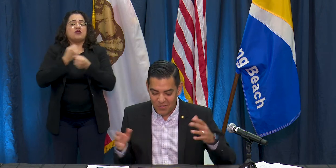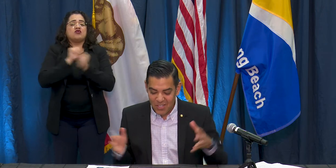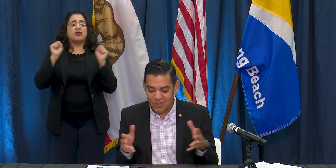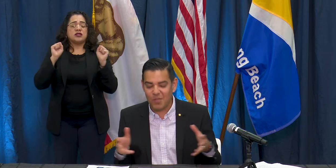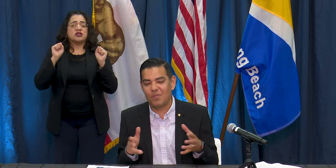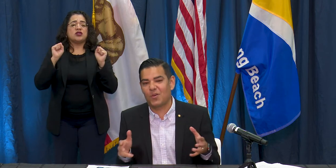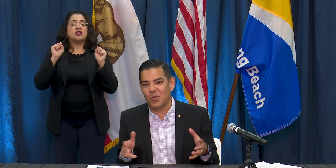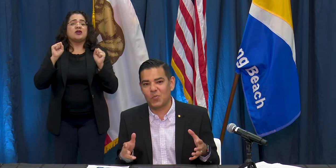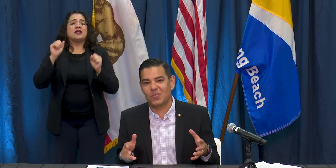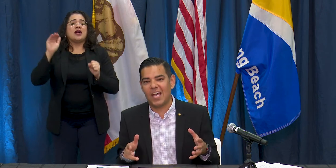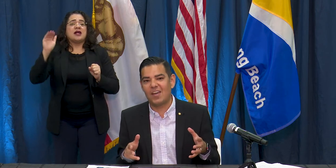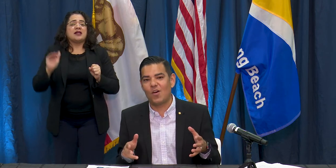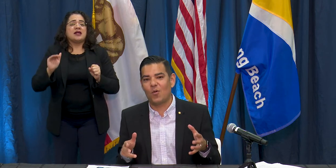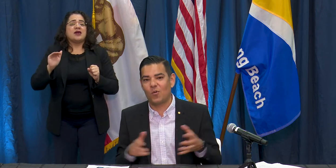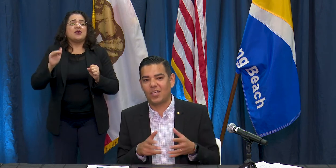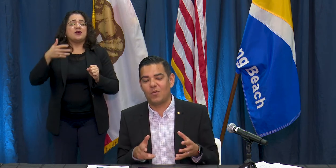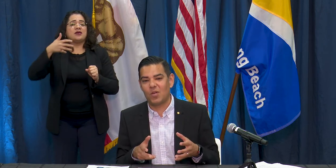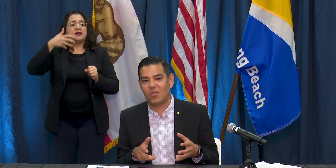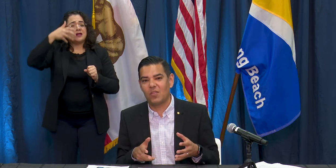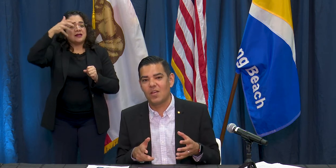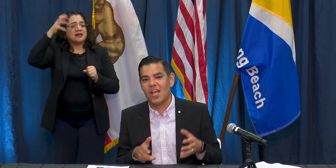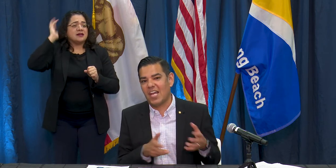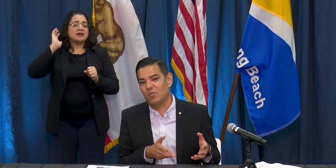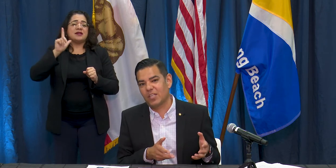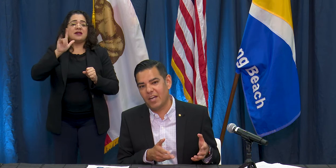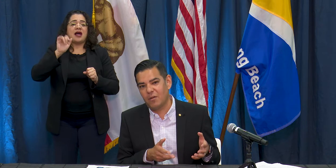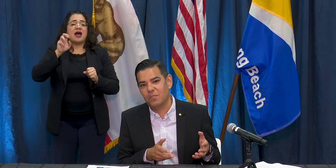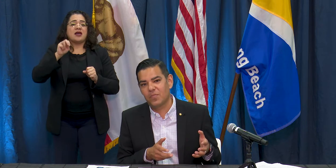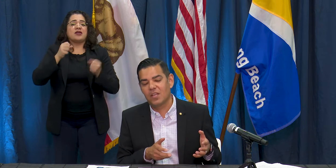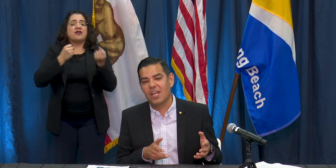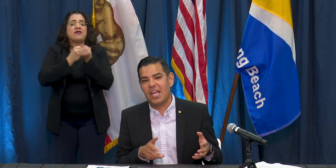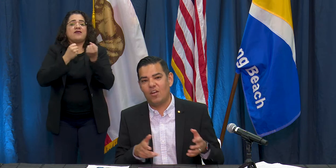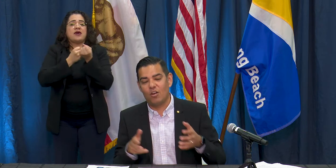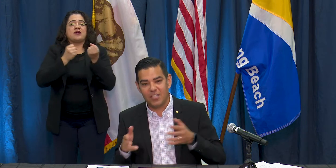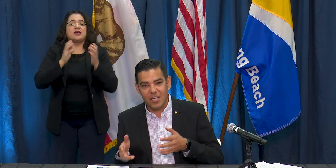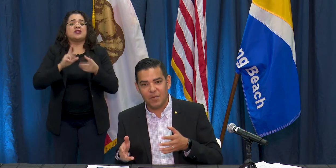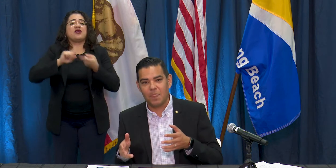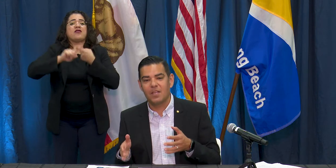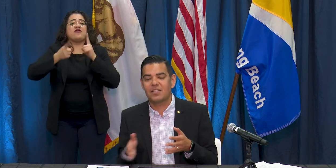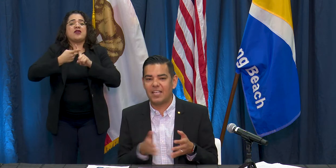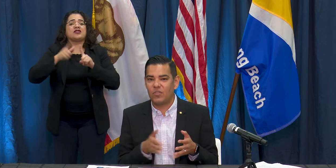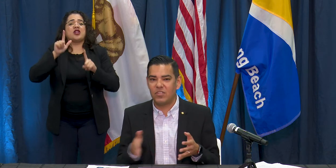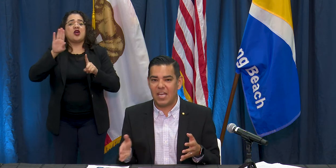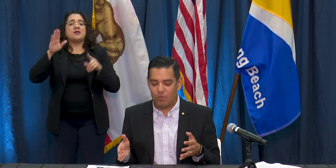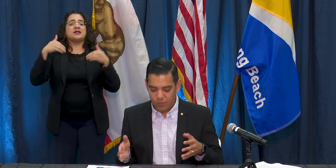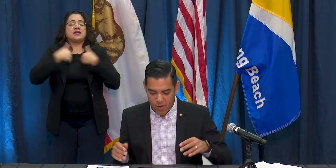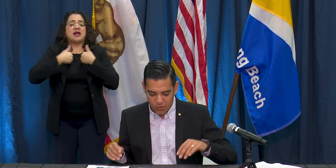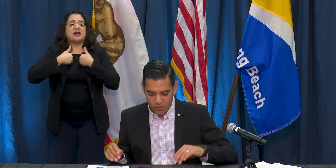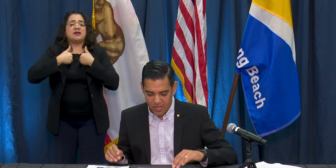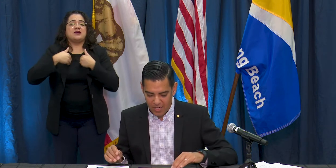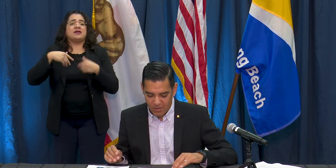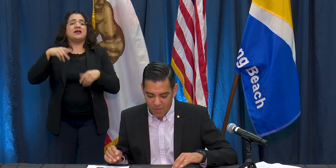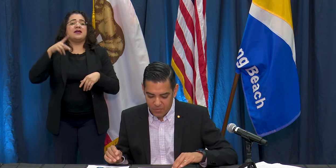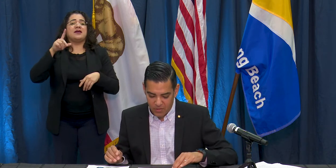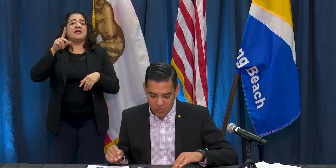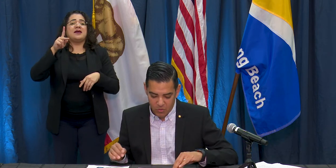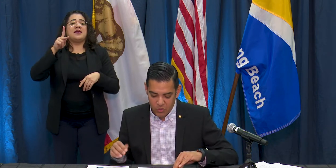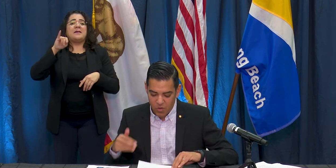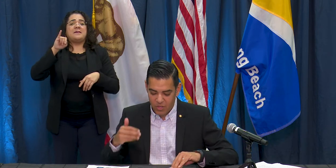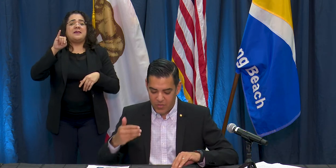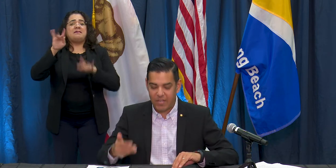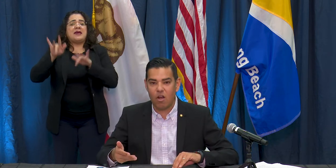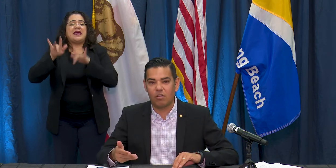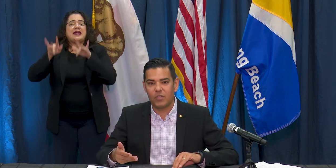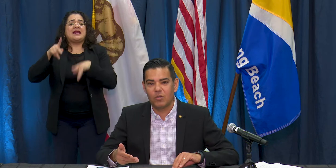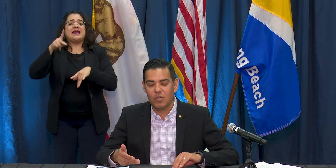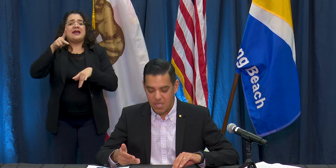are some of the groups that are working with Animal Care and our team to get these animals fostered and adopted and so we